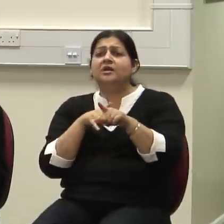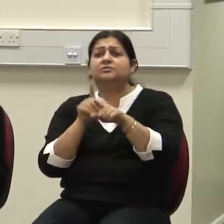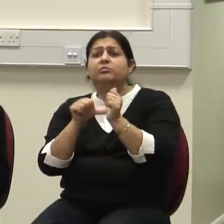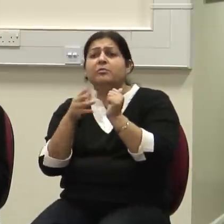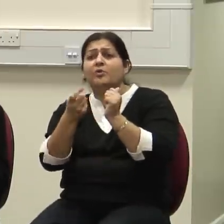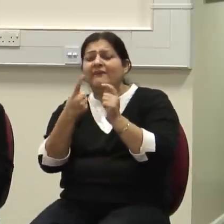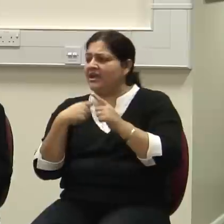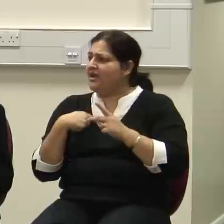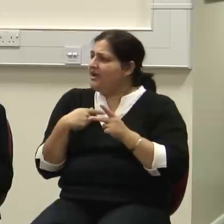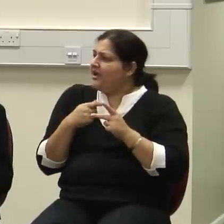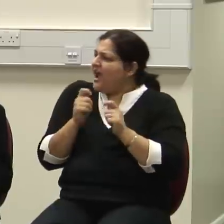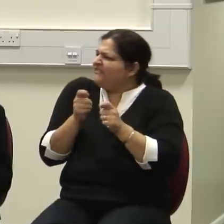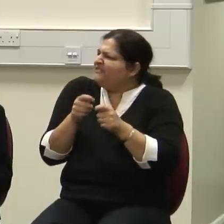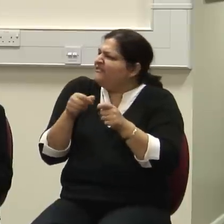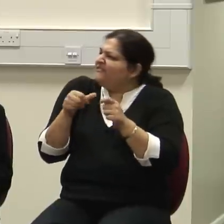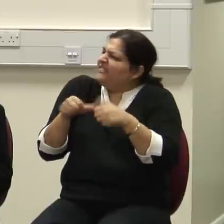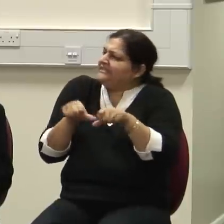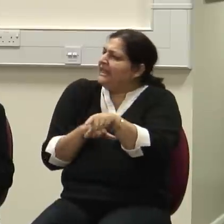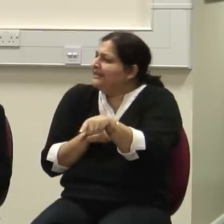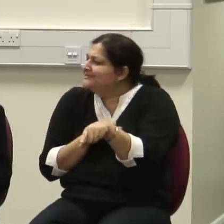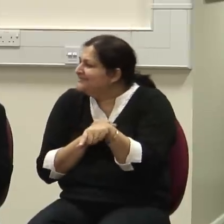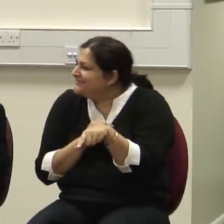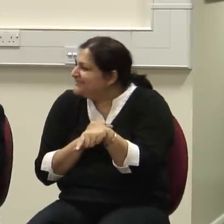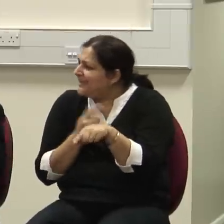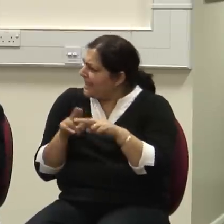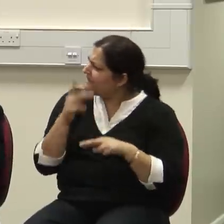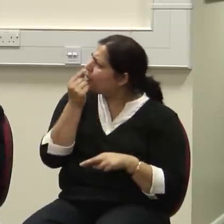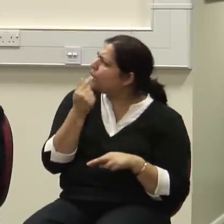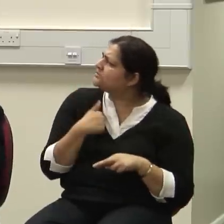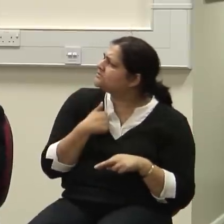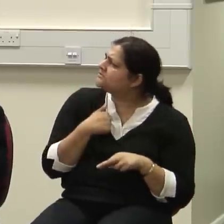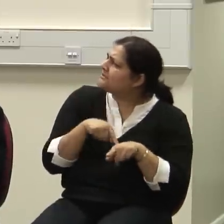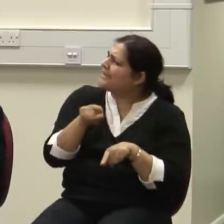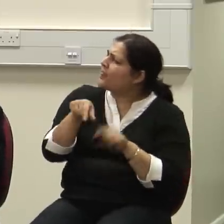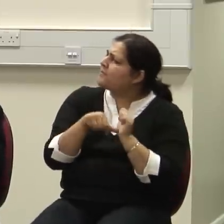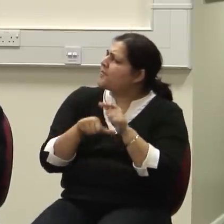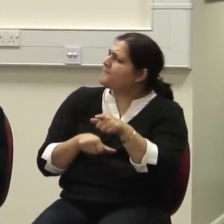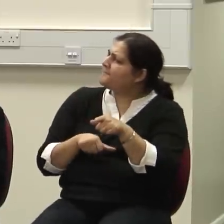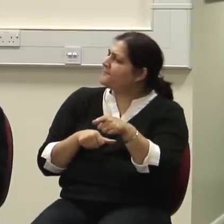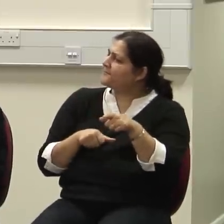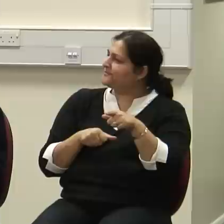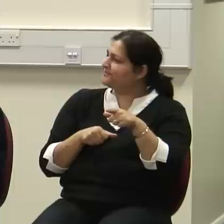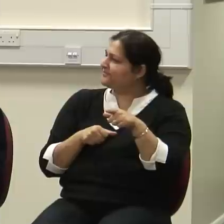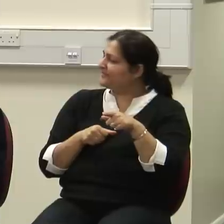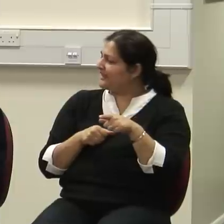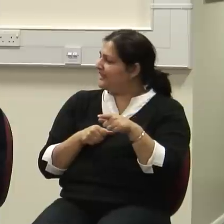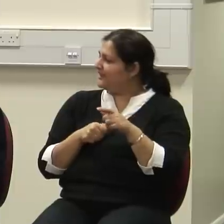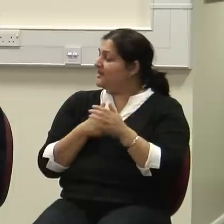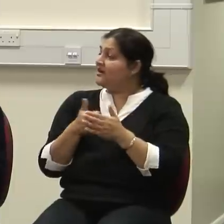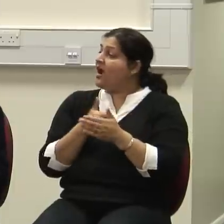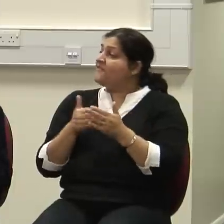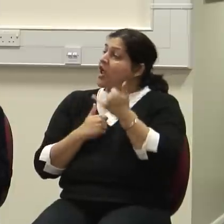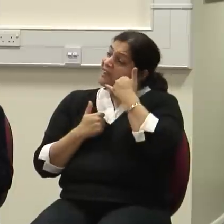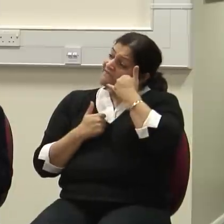It was highly selective, because nine cases out of ten, people would come with problems. And very often, I did this selection on the telephone, basically,